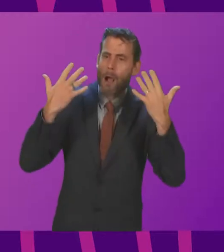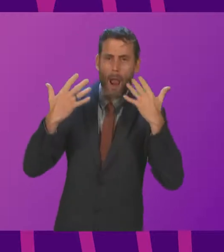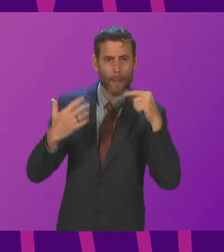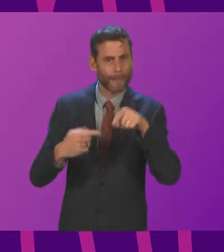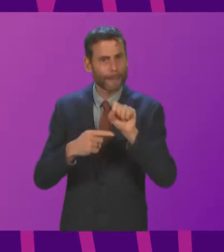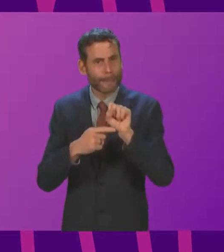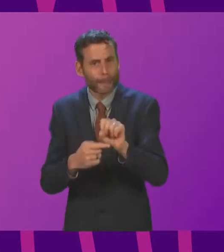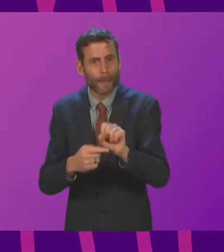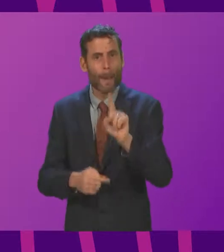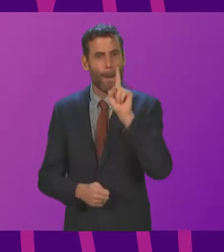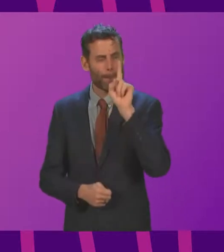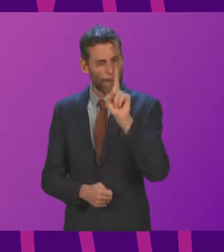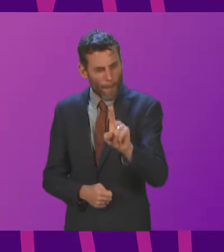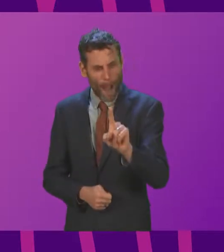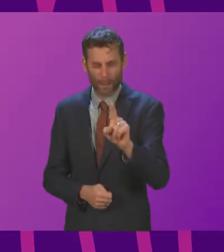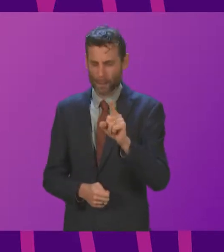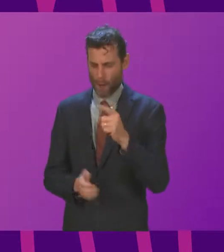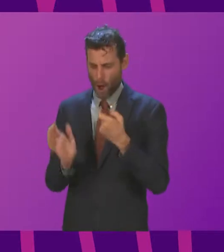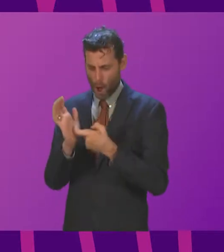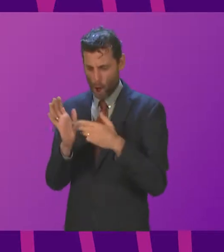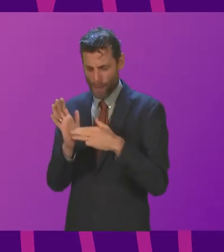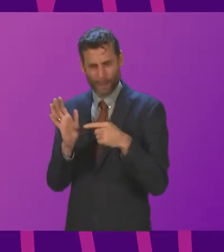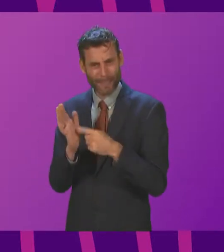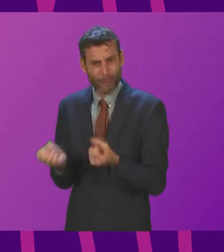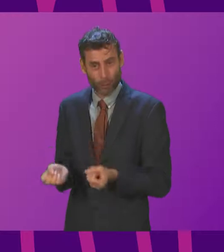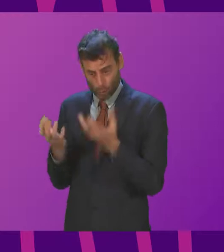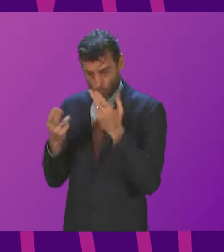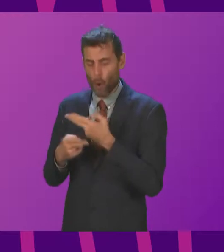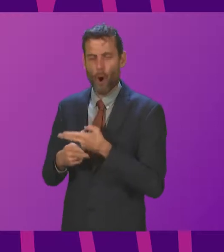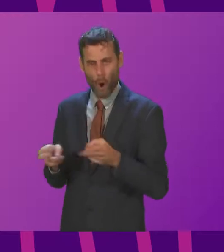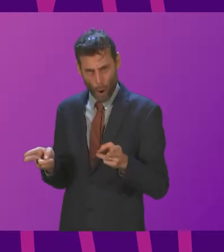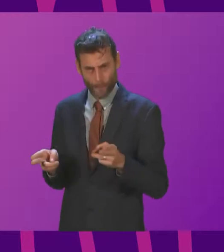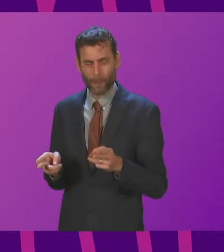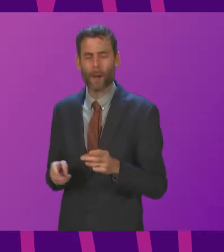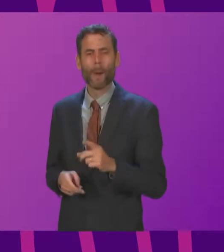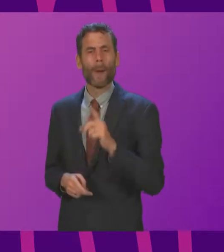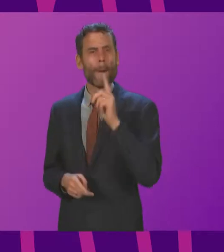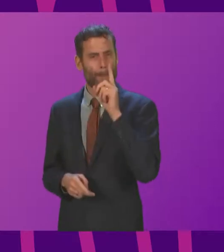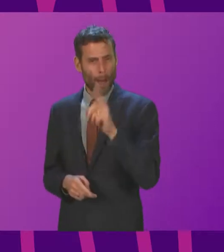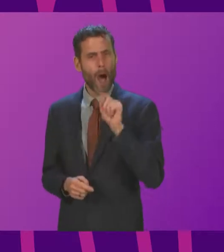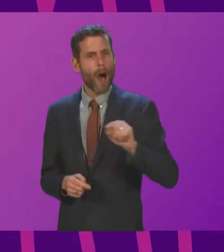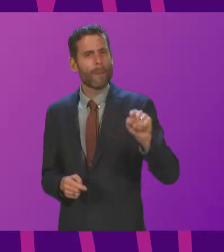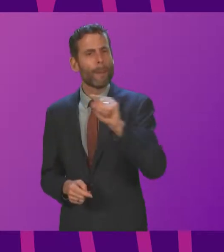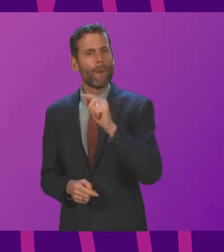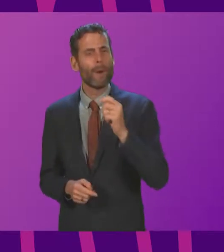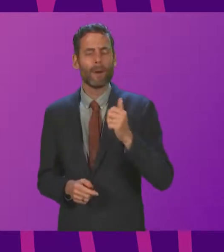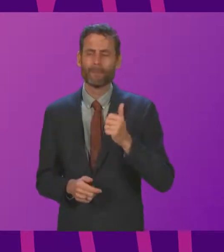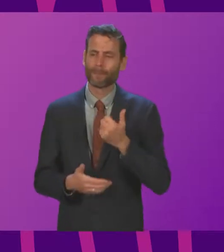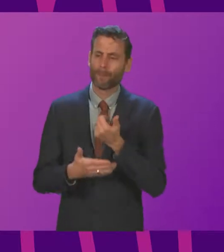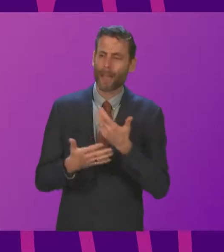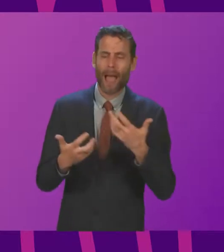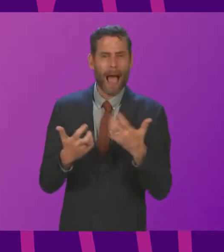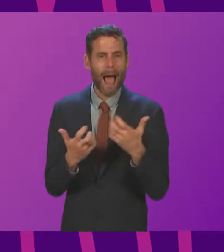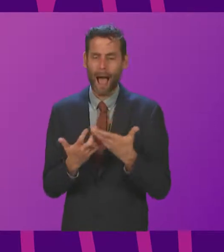disrupt their daily lives, even with this RMT strike cancelled. The list of road closures is considerable, and there is massive